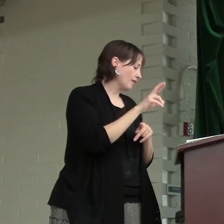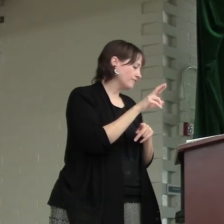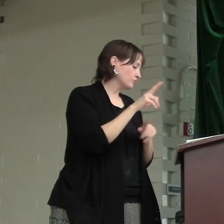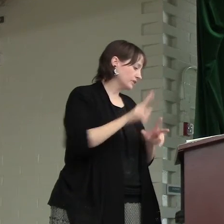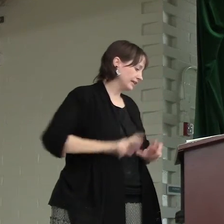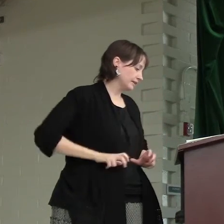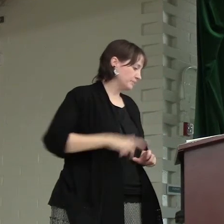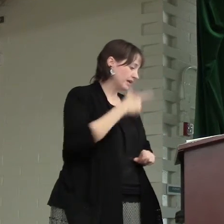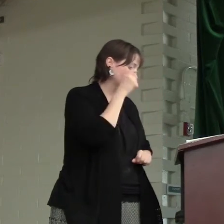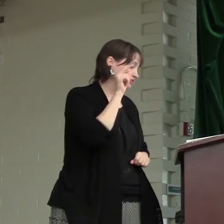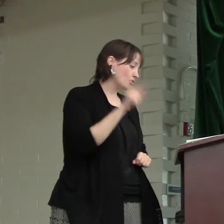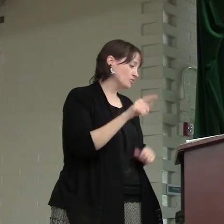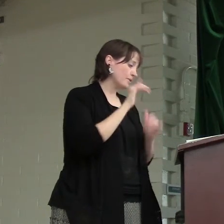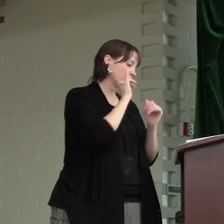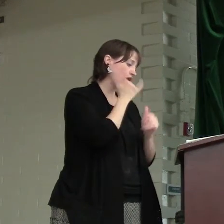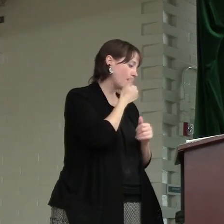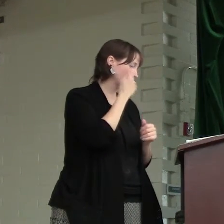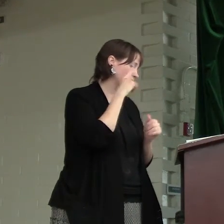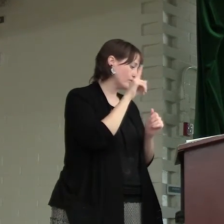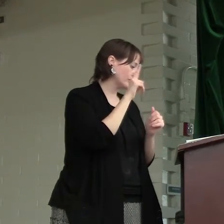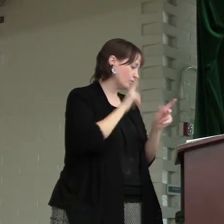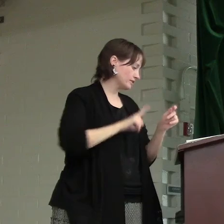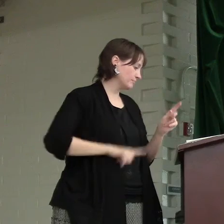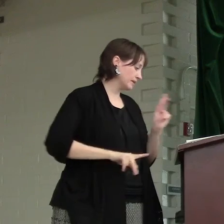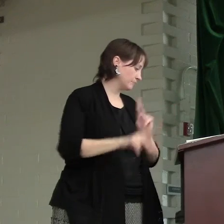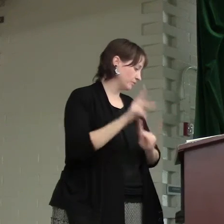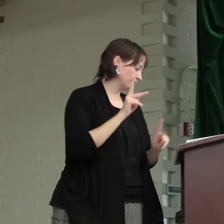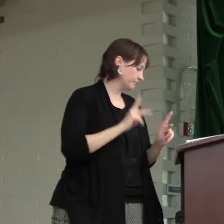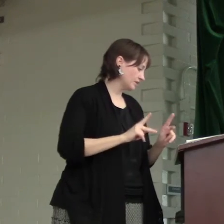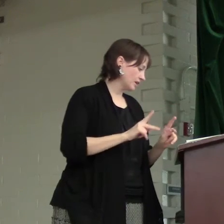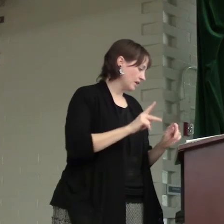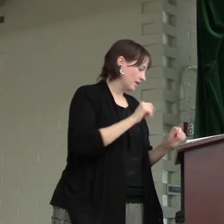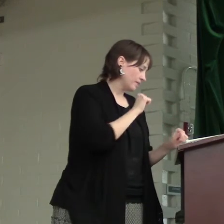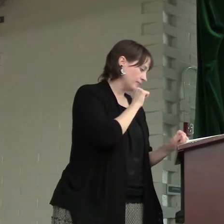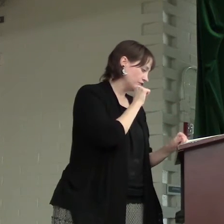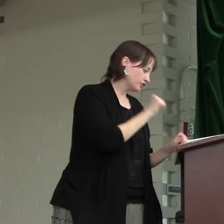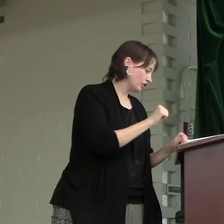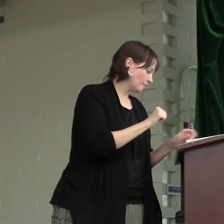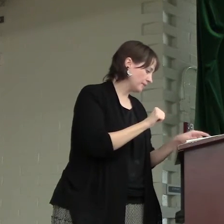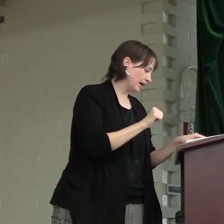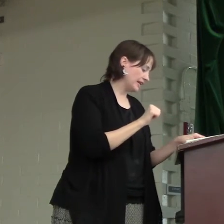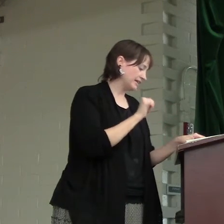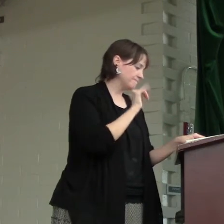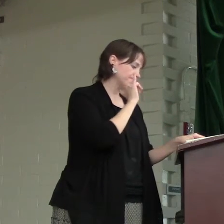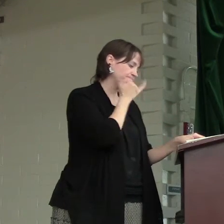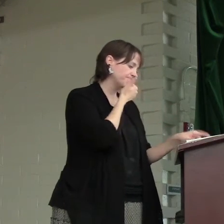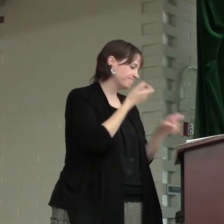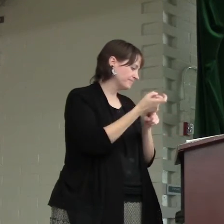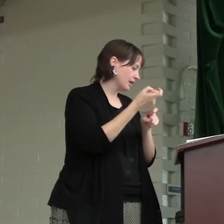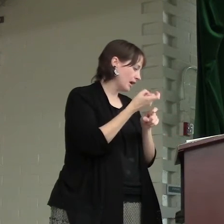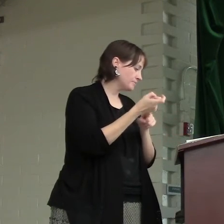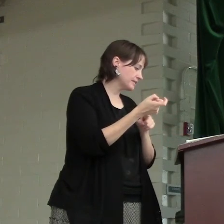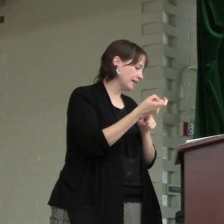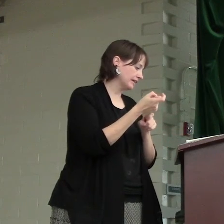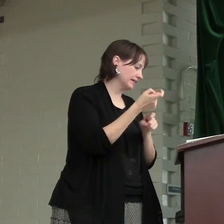of greed, because those are improper for the Lord's people. There should not be any obscenity,